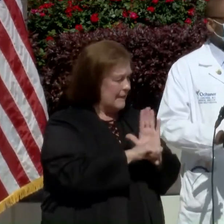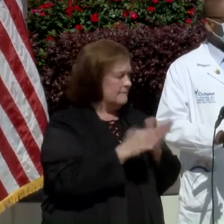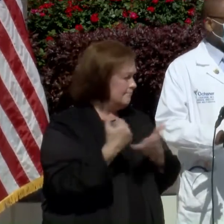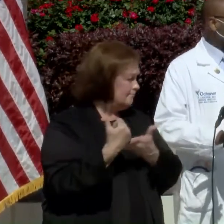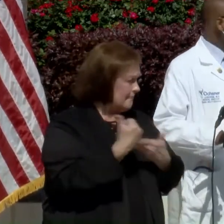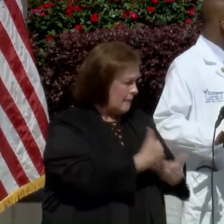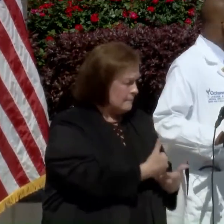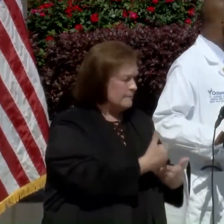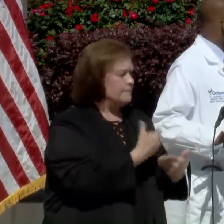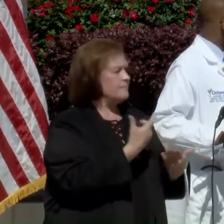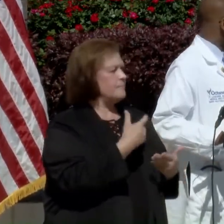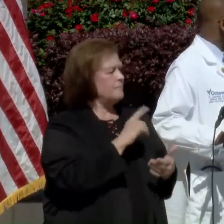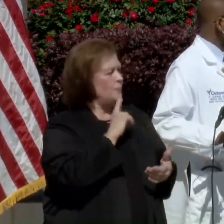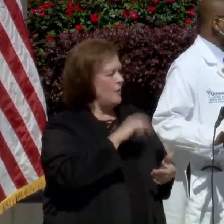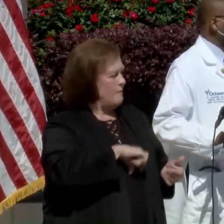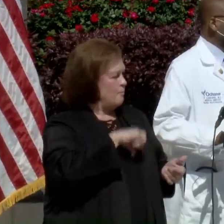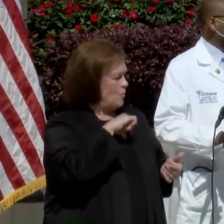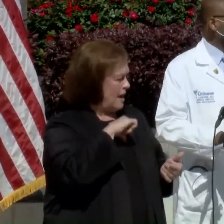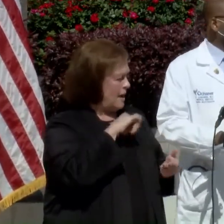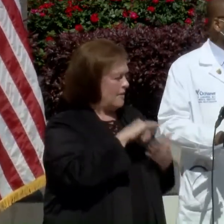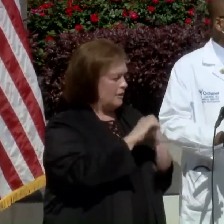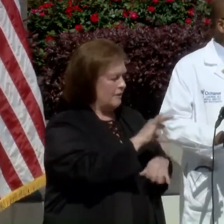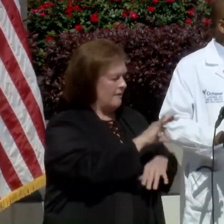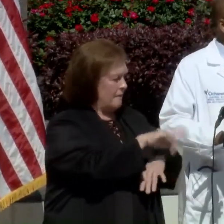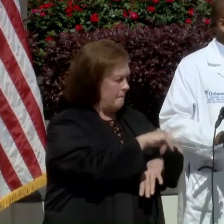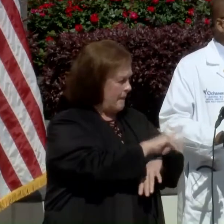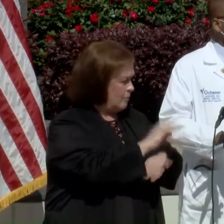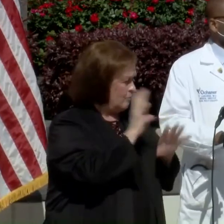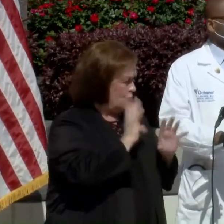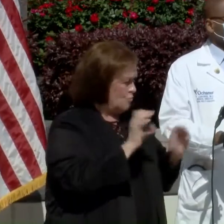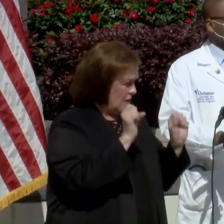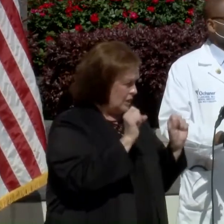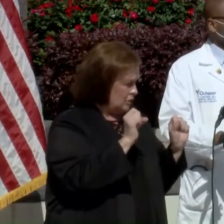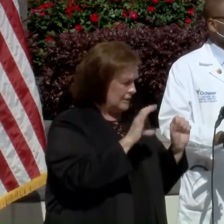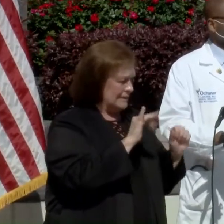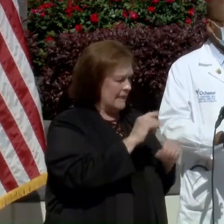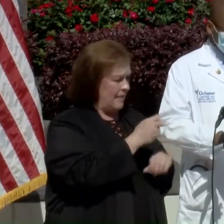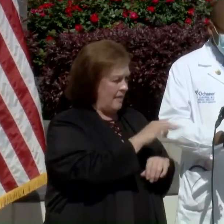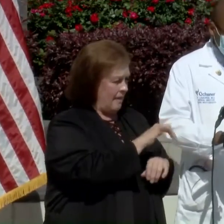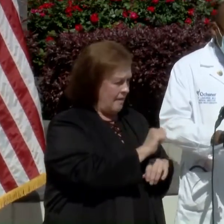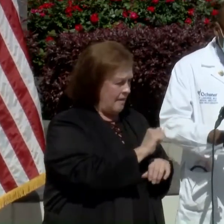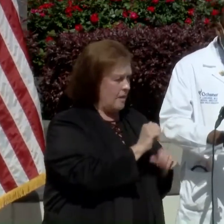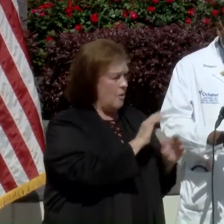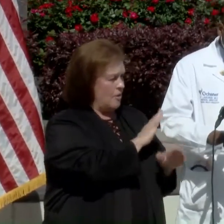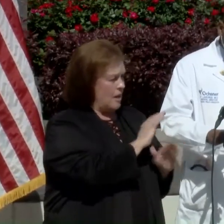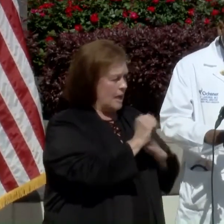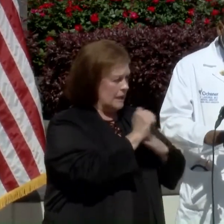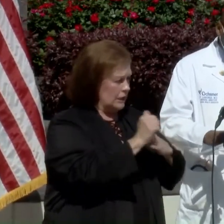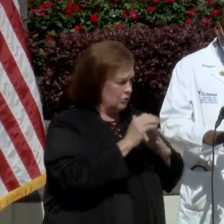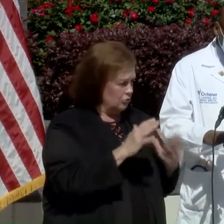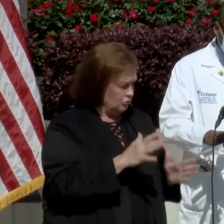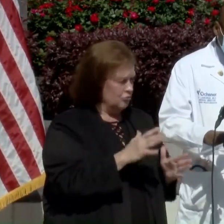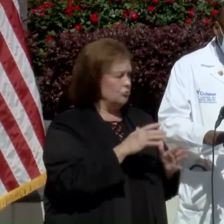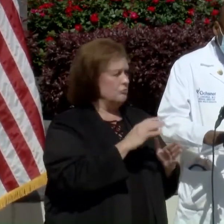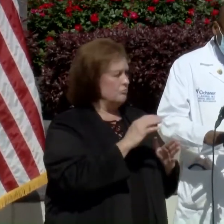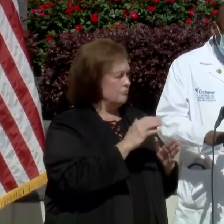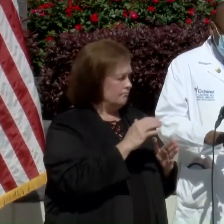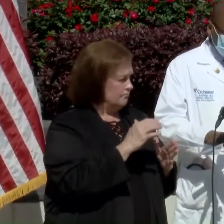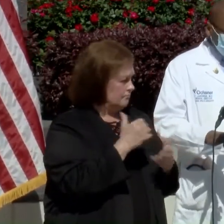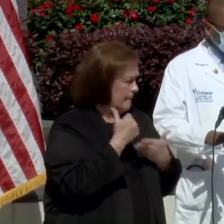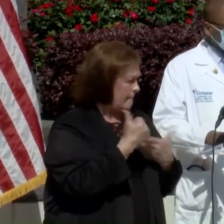up. I'm truly proud of the way in which Jefferson parish president, um, Cynthia Lee chain with her leadership has stepped up